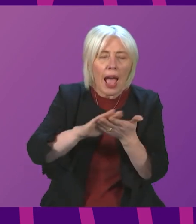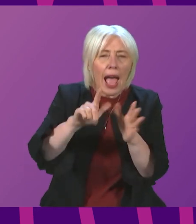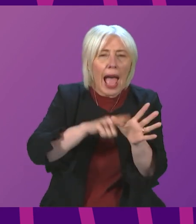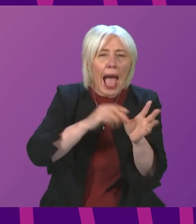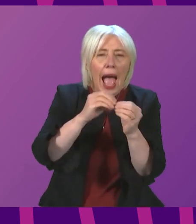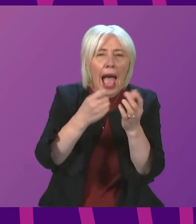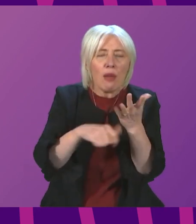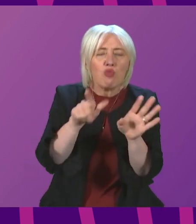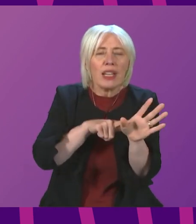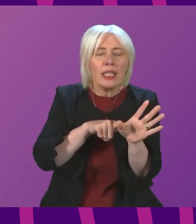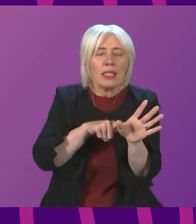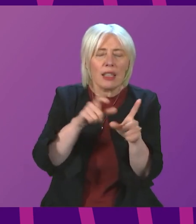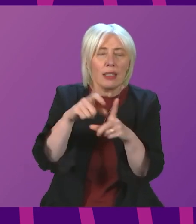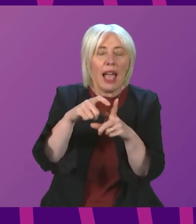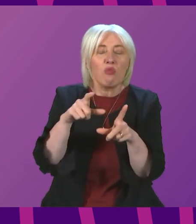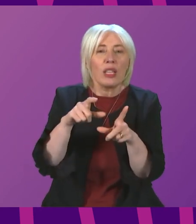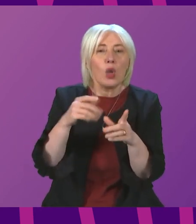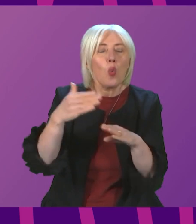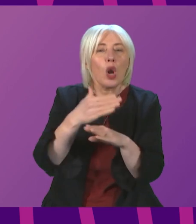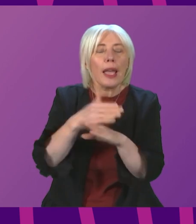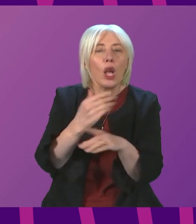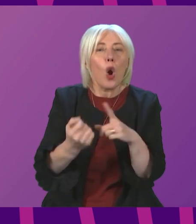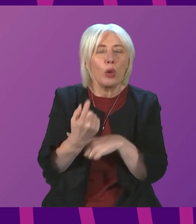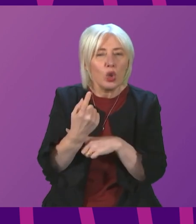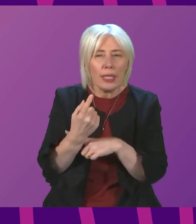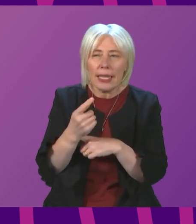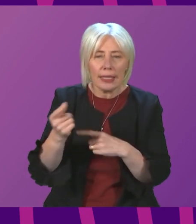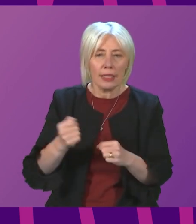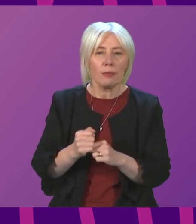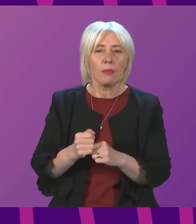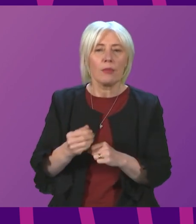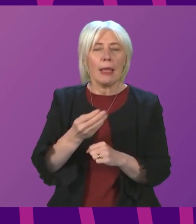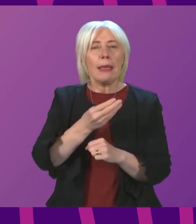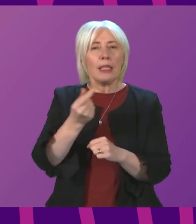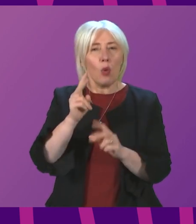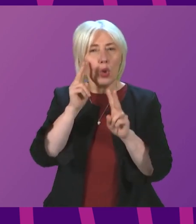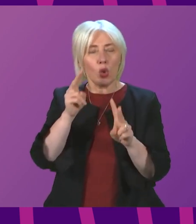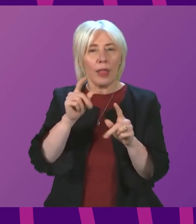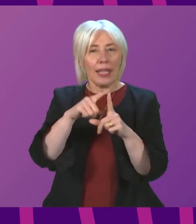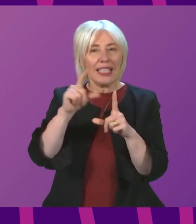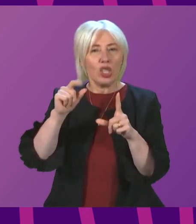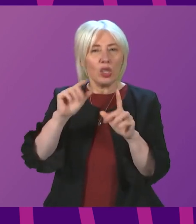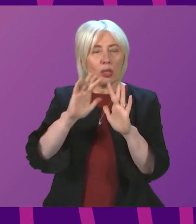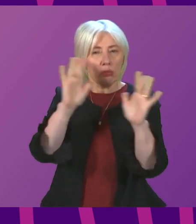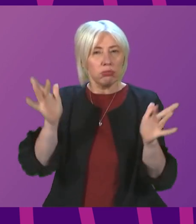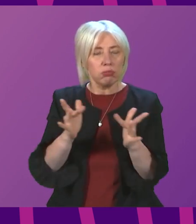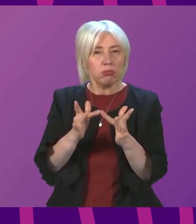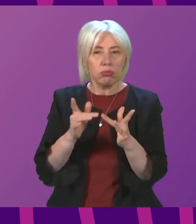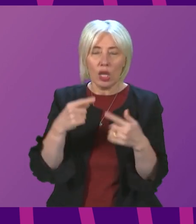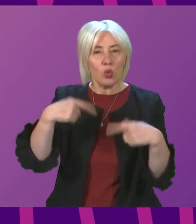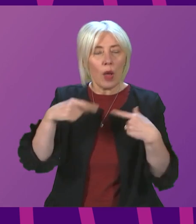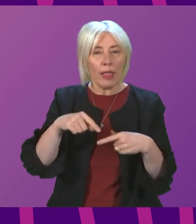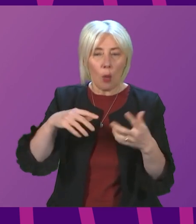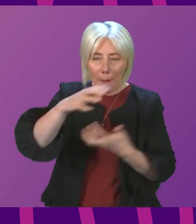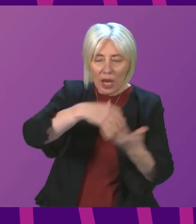from the pandemic? Some of the surprising gains we experienced was in the deployment of digital technology to enable hybrid